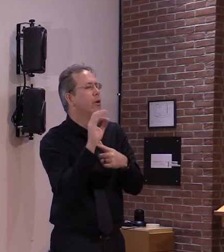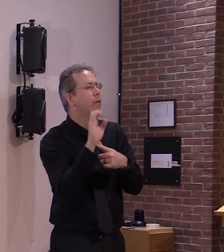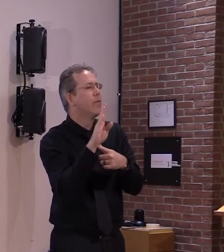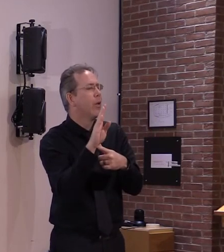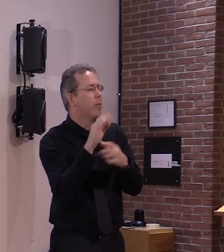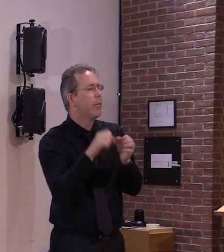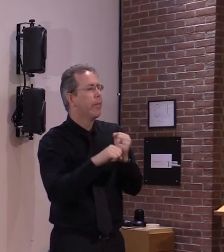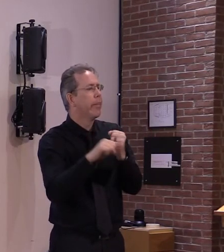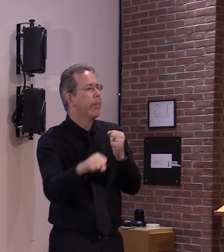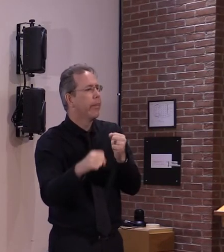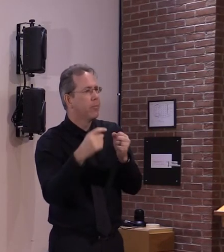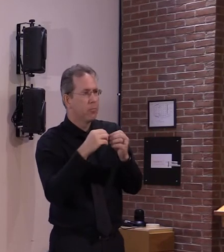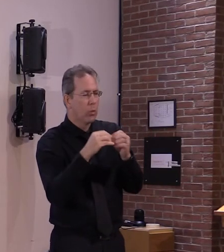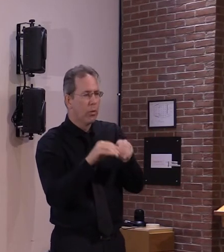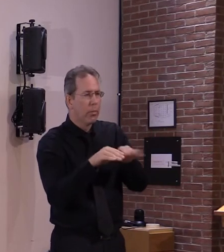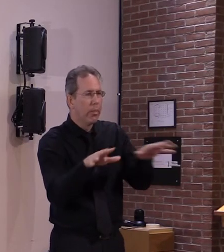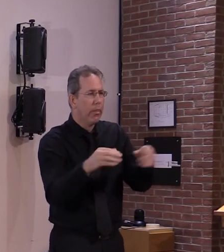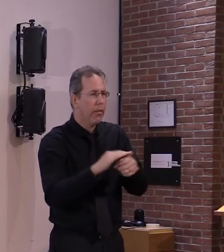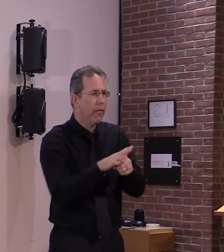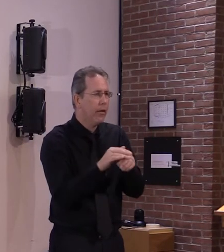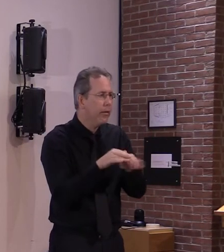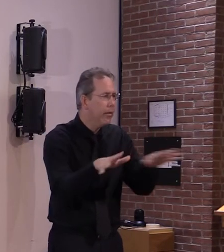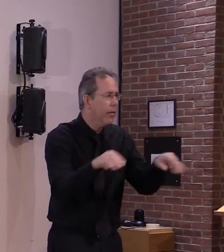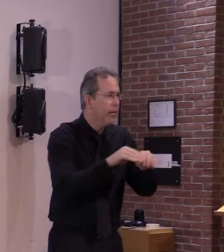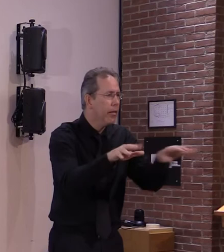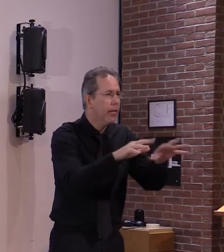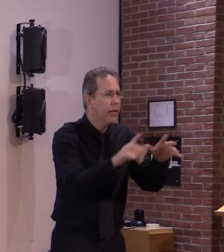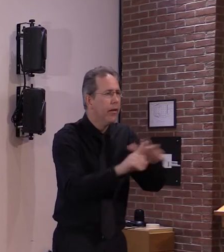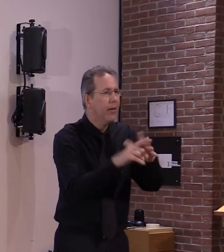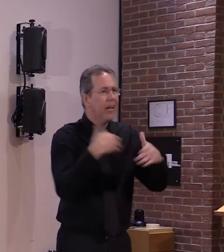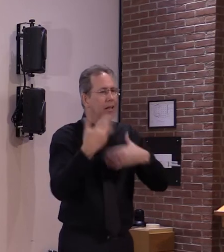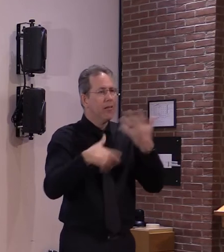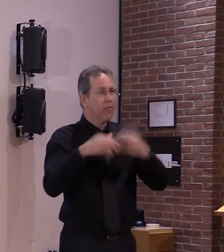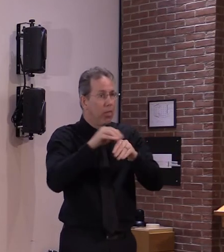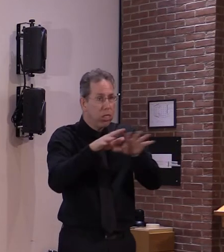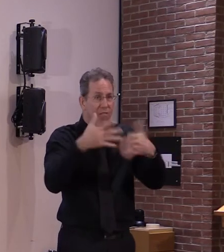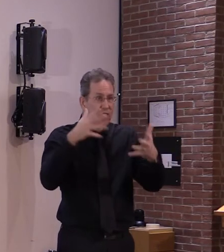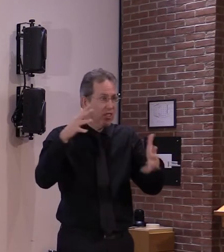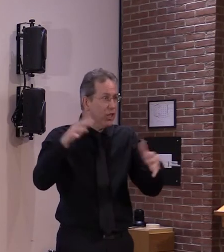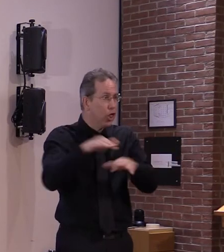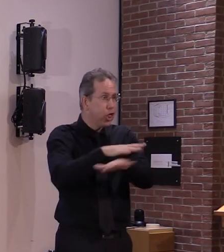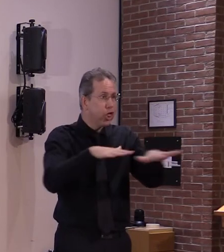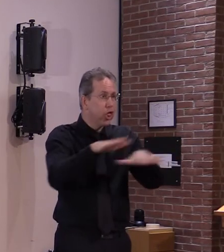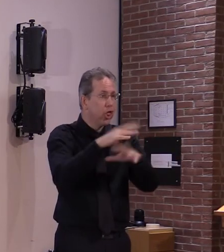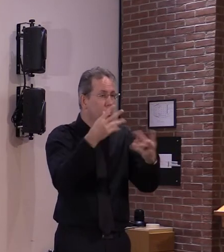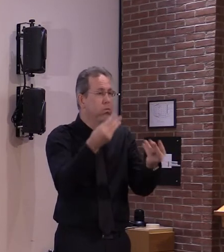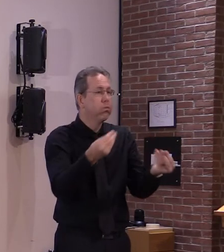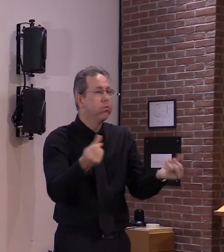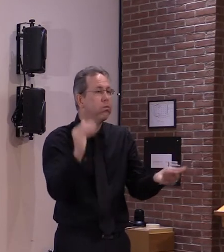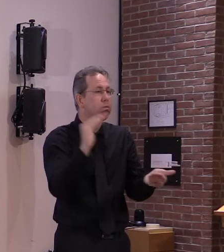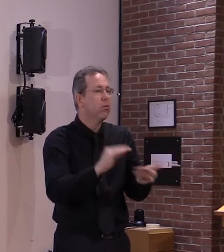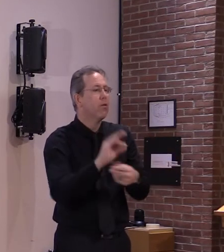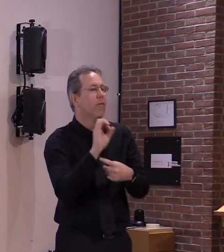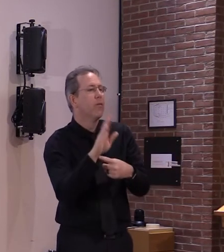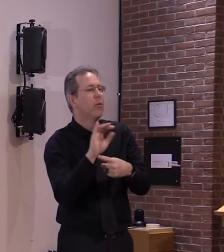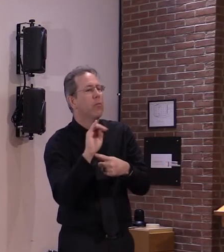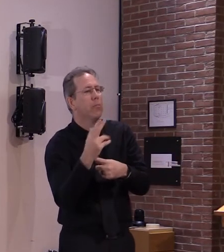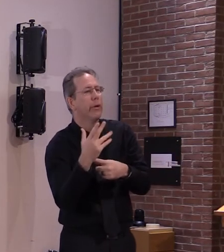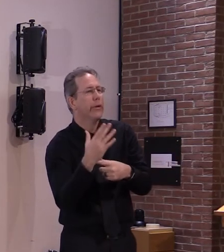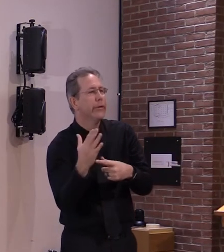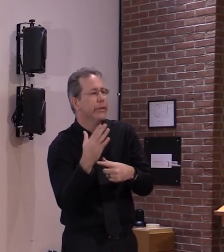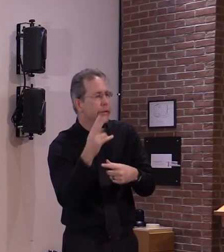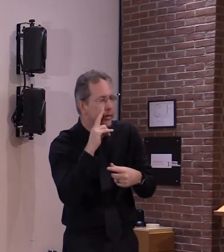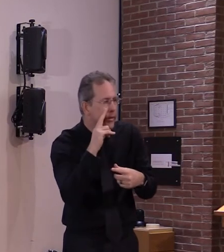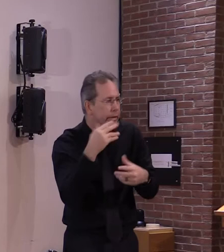and again open that spigot back up in in january and february so we get back to some sort of normal by spring but